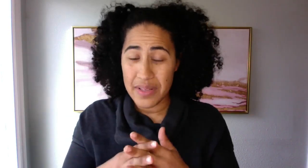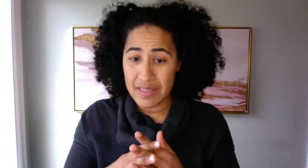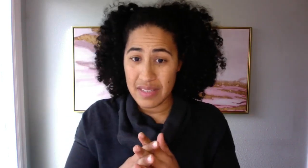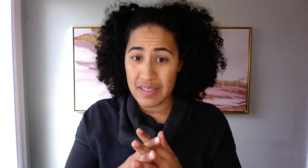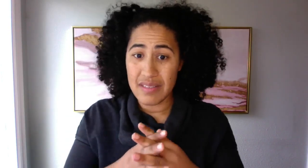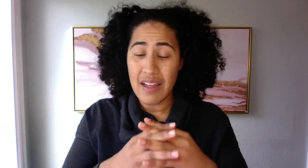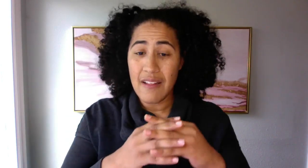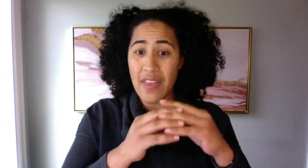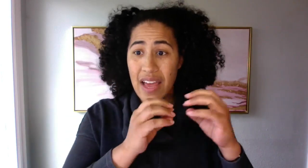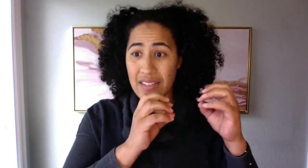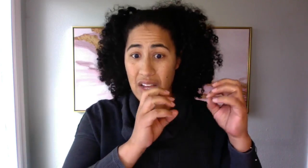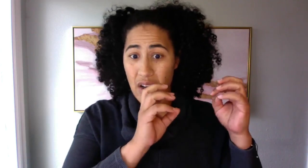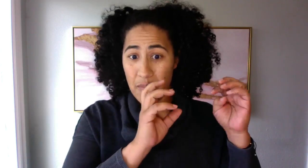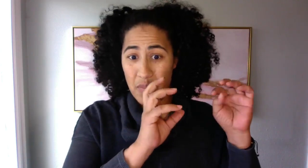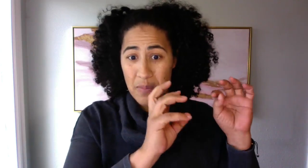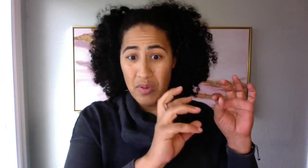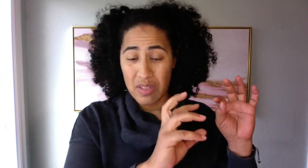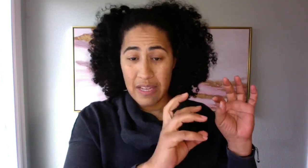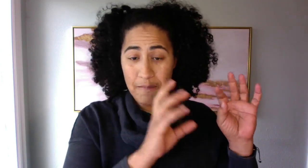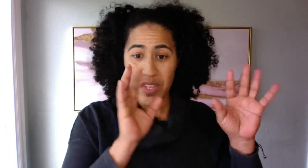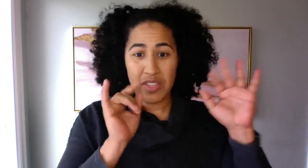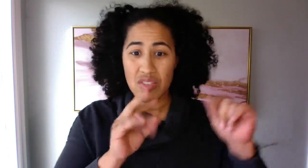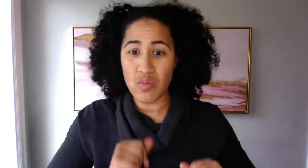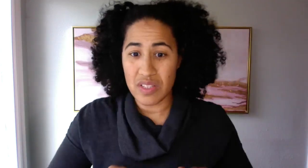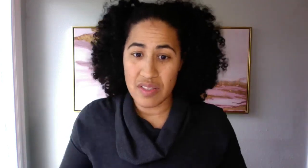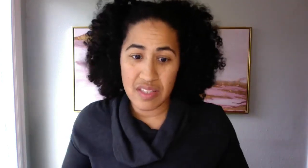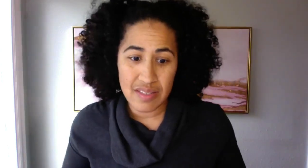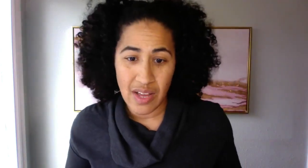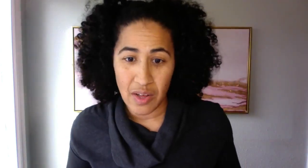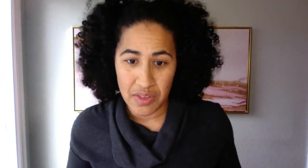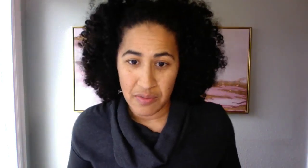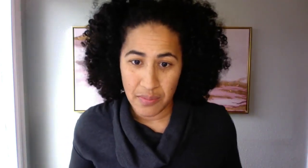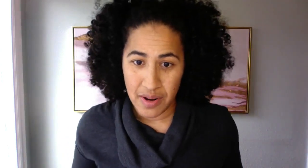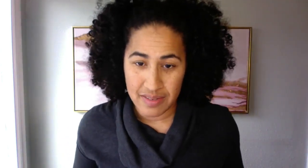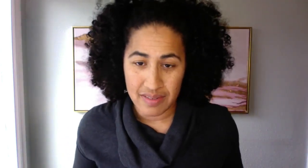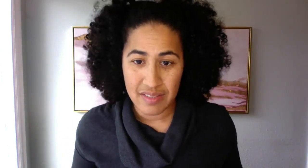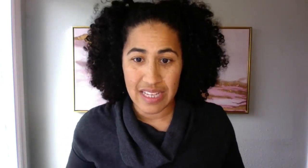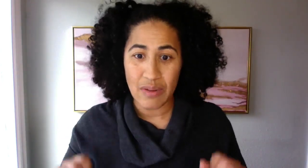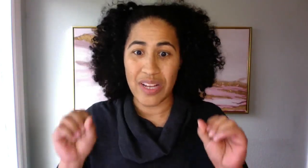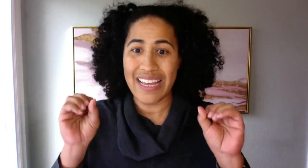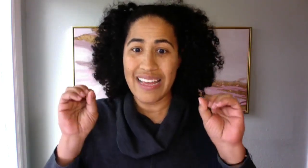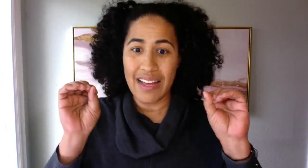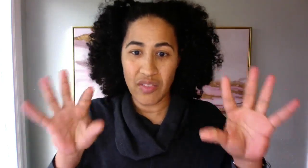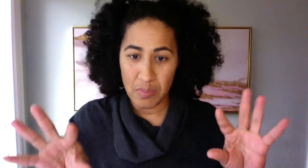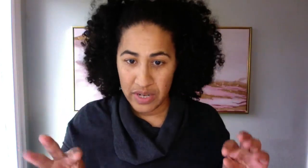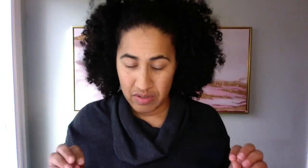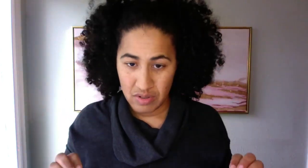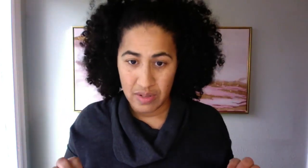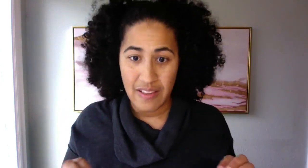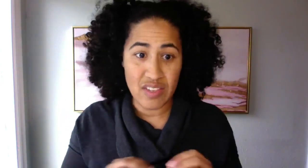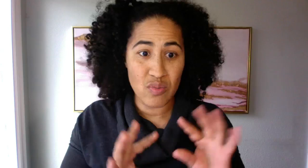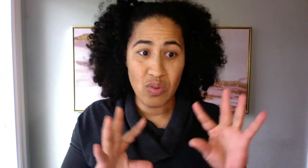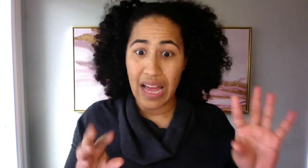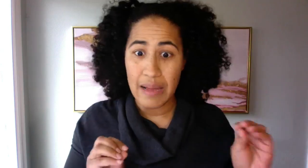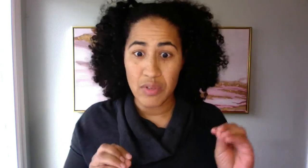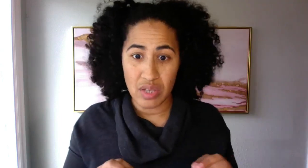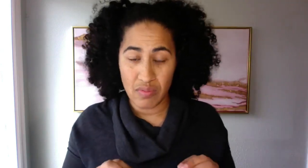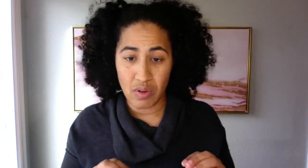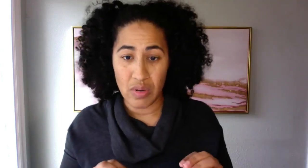is that people can, this is what's, this is a healthy process. This is what healthy brains are doing. And this is what I'm looking for when I'm